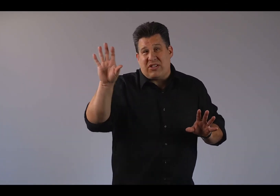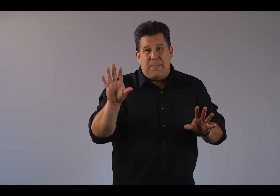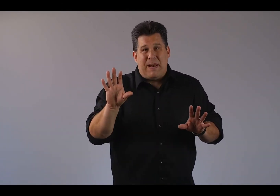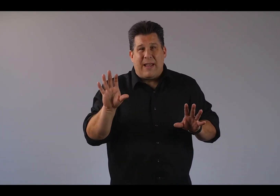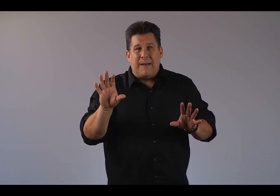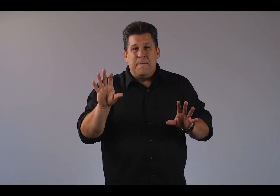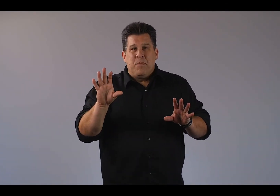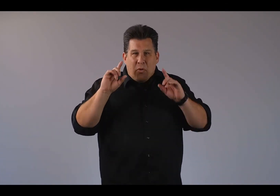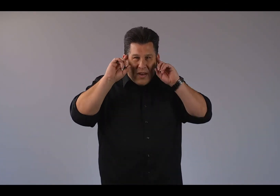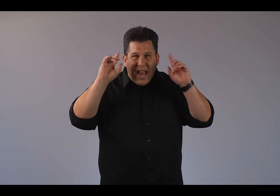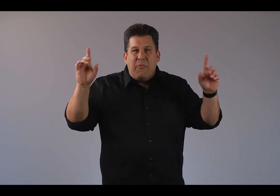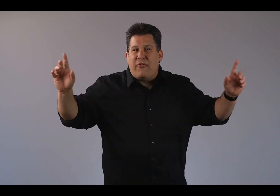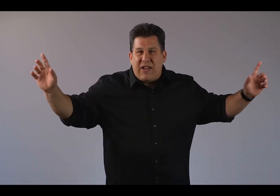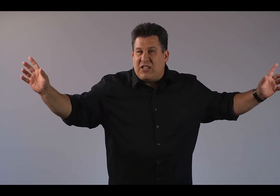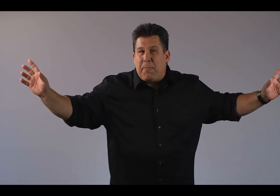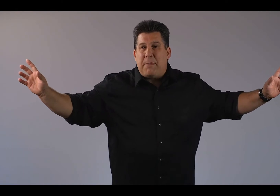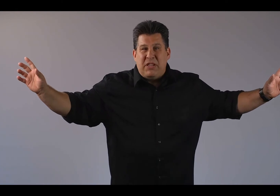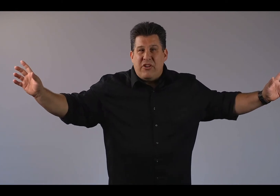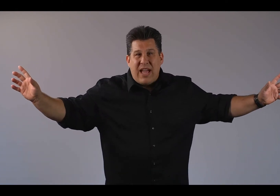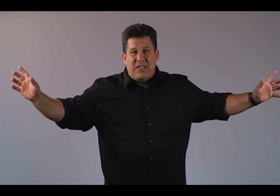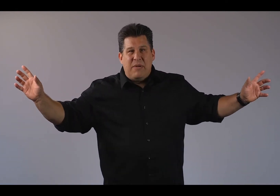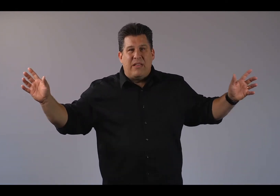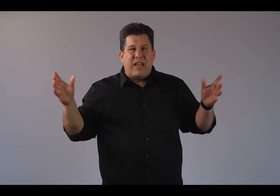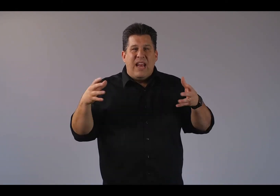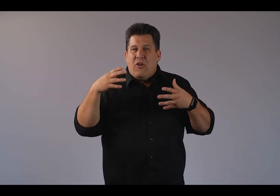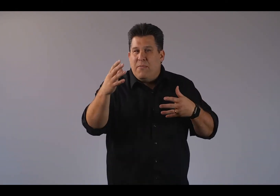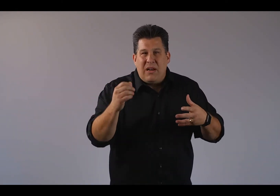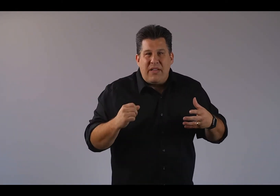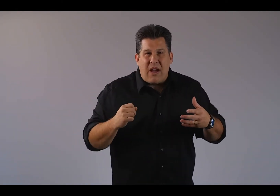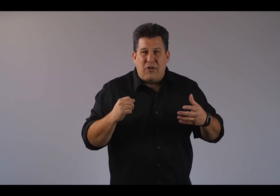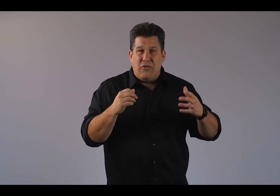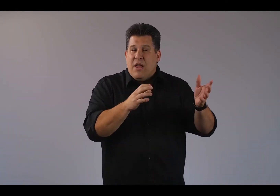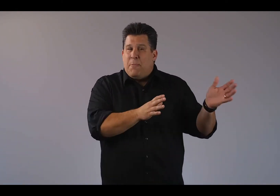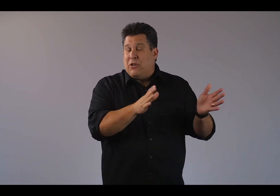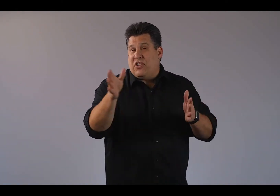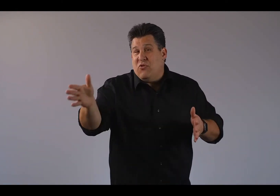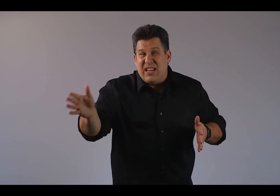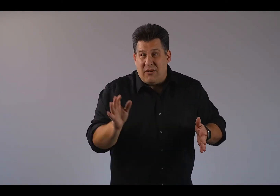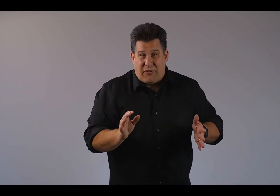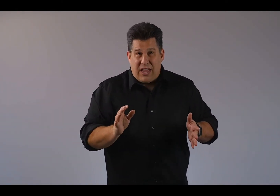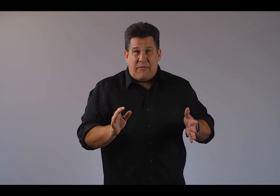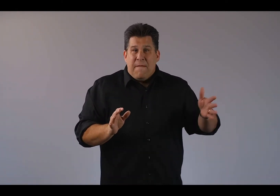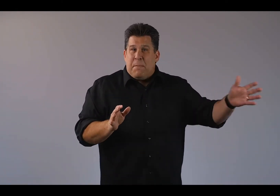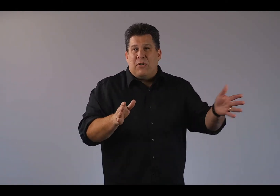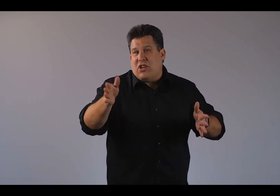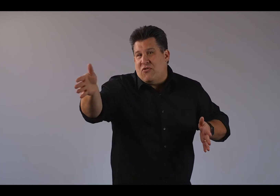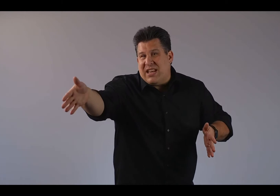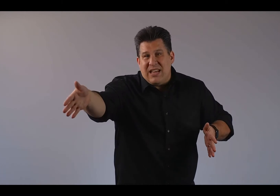sleep at night. Or the name or the face that pops into your head in the middle of the night or the middle of the afternoon. The person you didn't forgive. The person you didn't